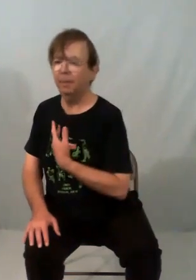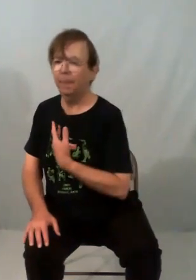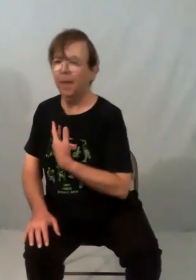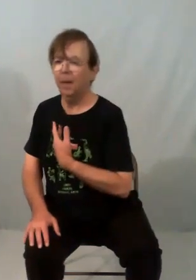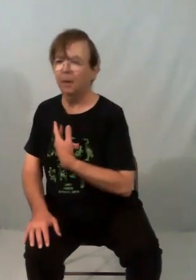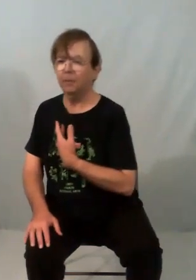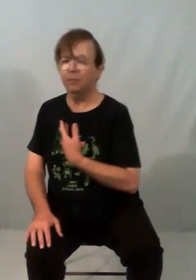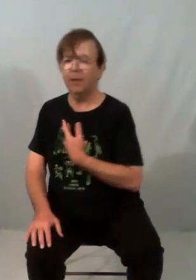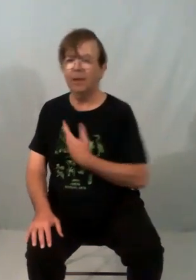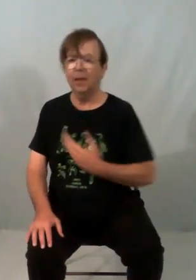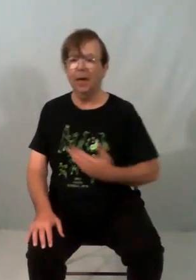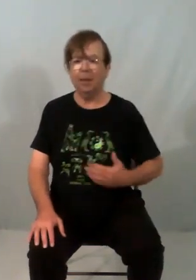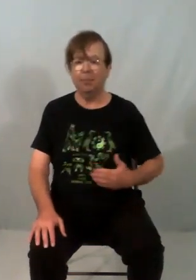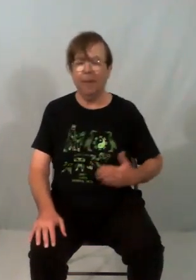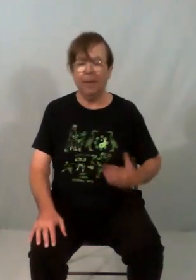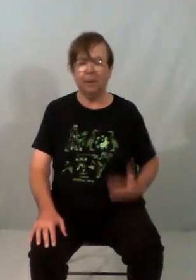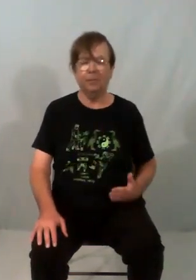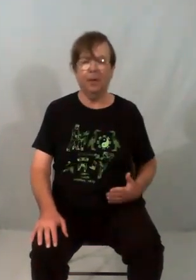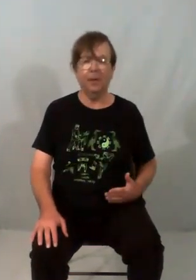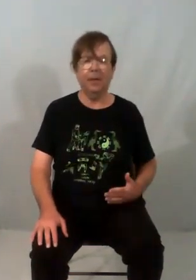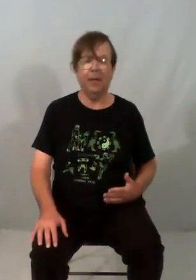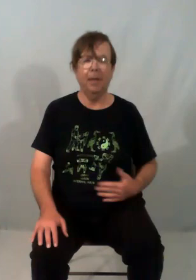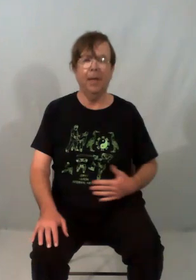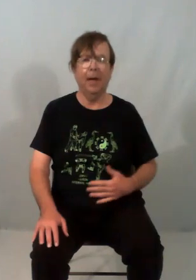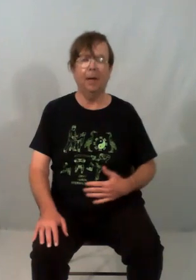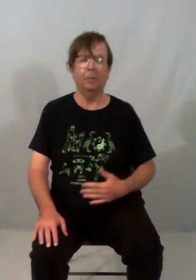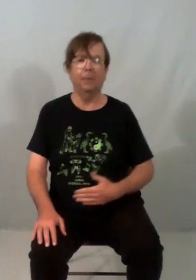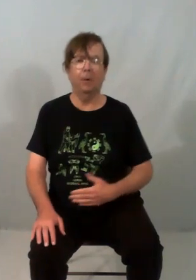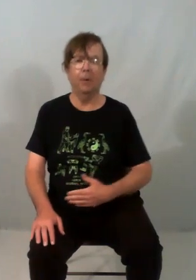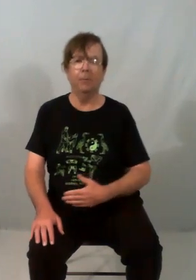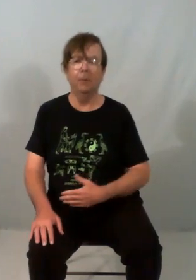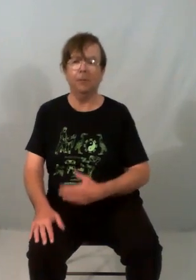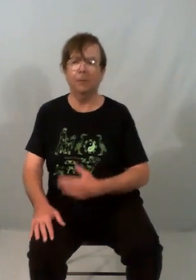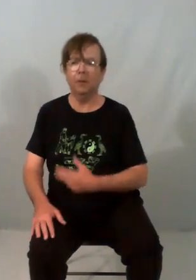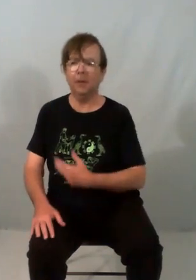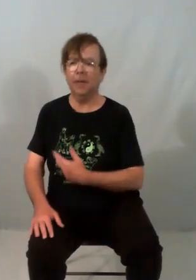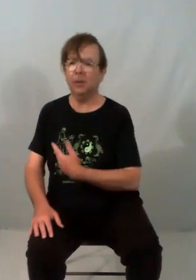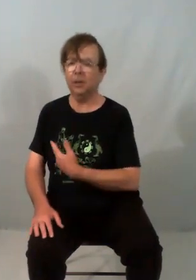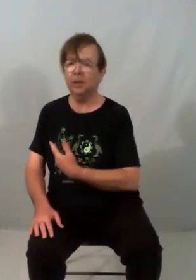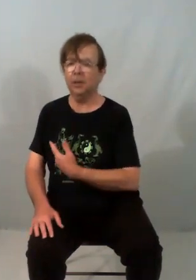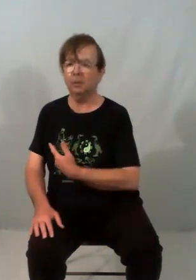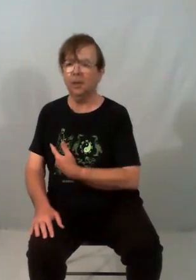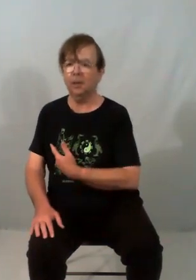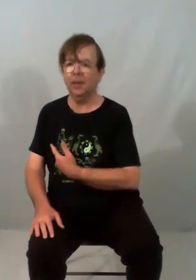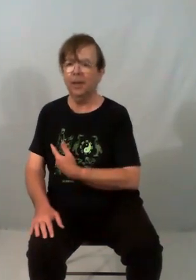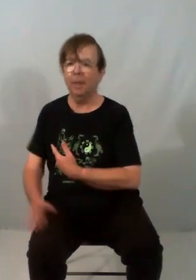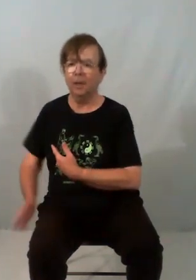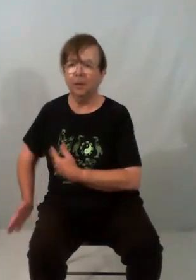On three, I come back to the right hip. On four, I move across and turn. Now,